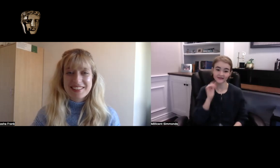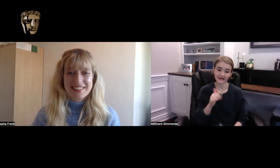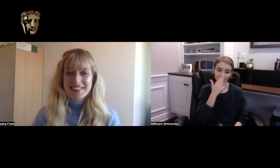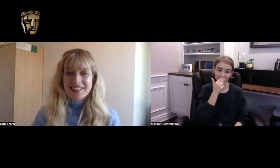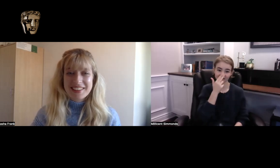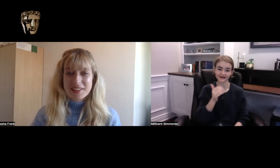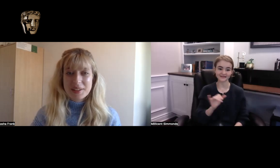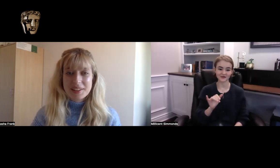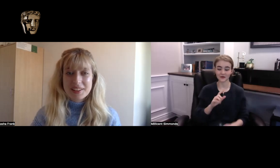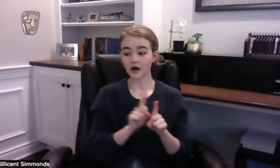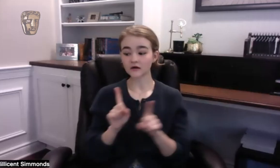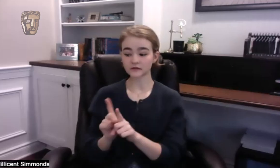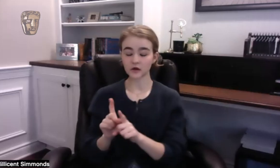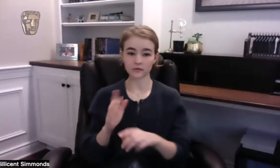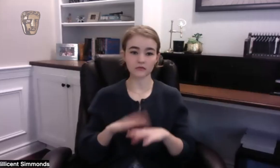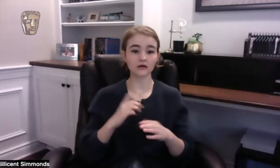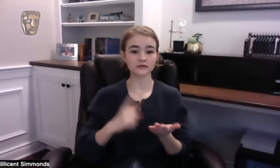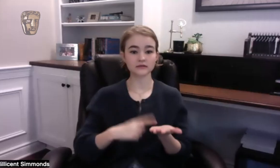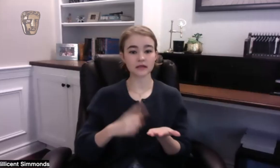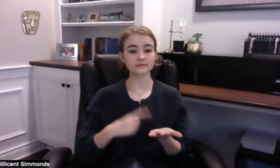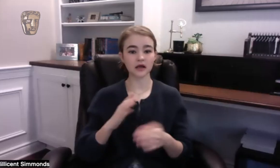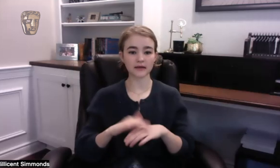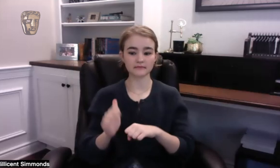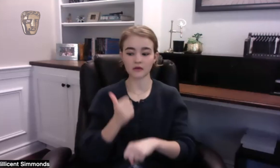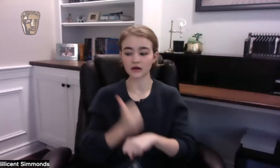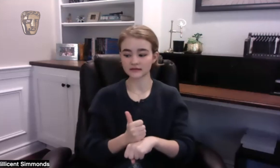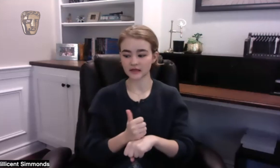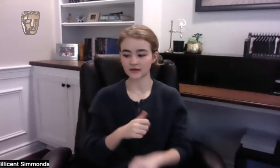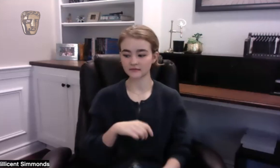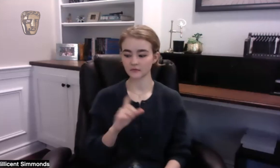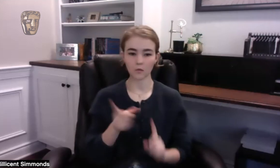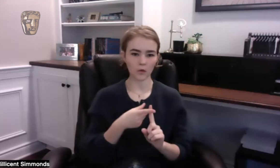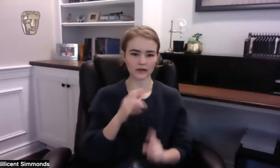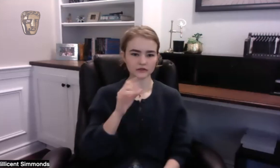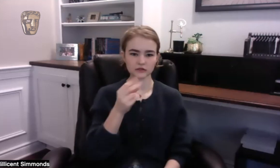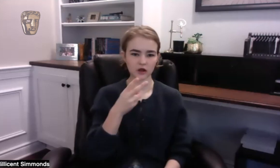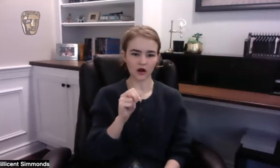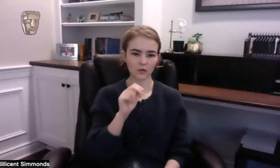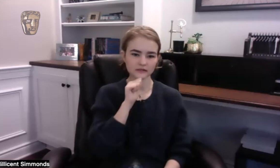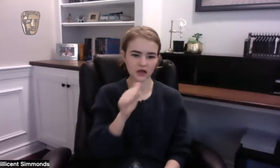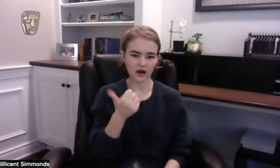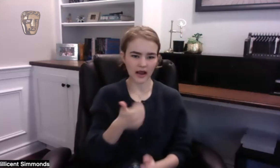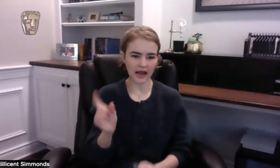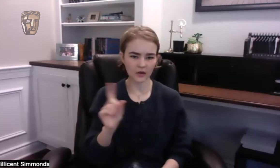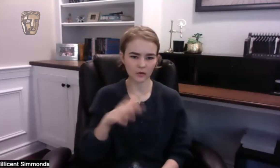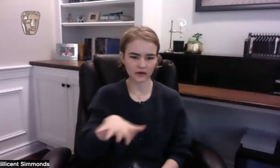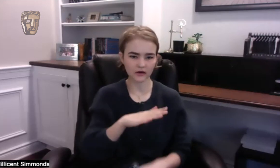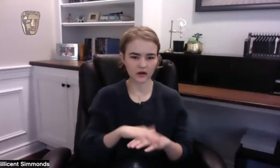just thought it was so funny um also sometimes on set when John was not anywhere we you know and I